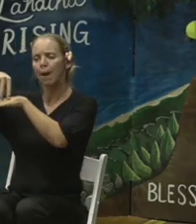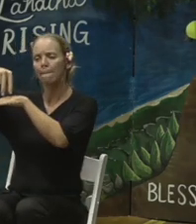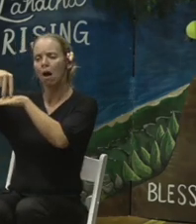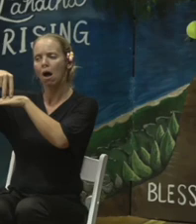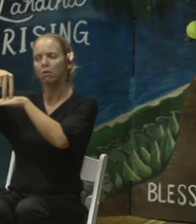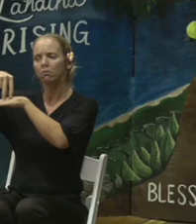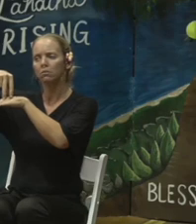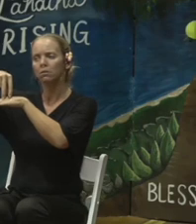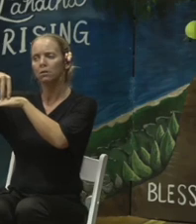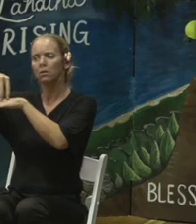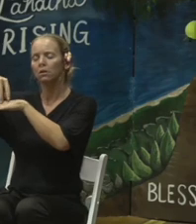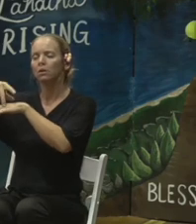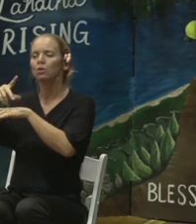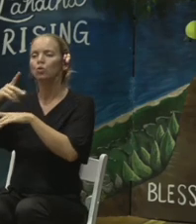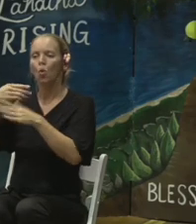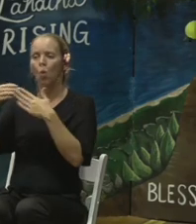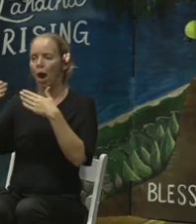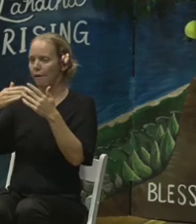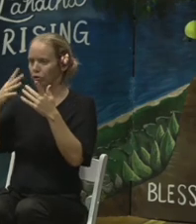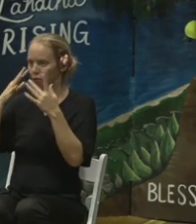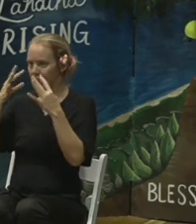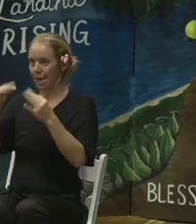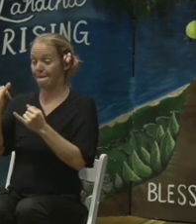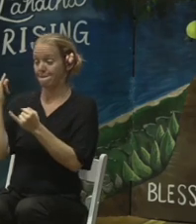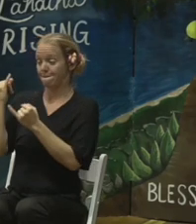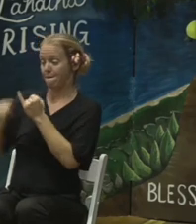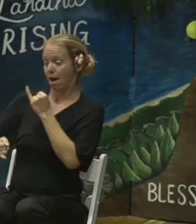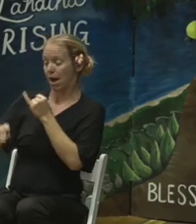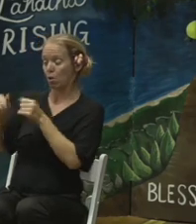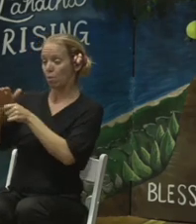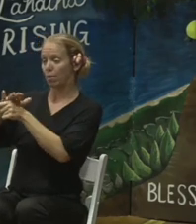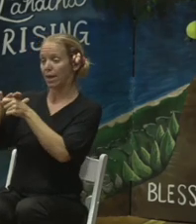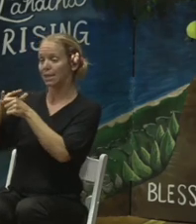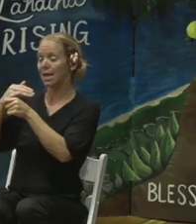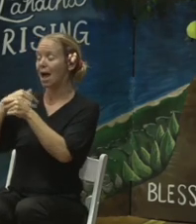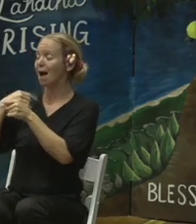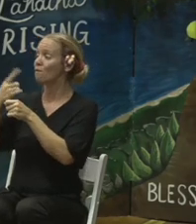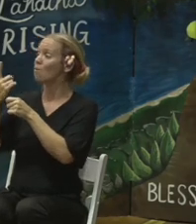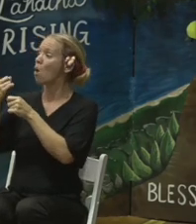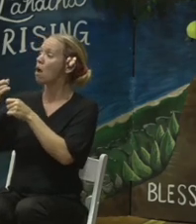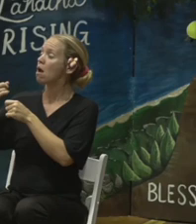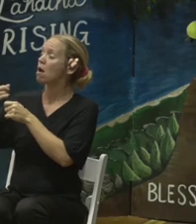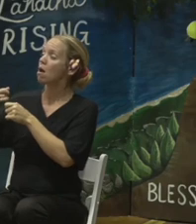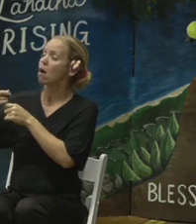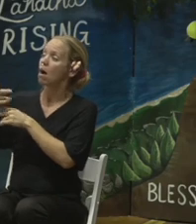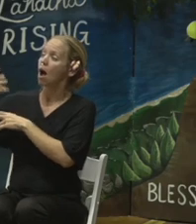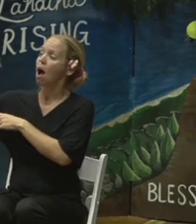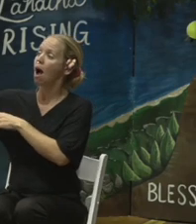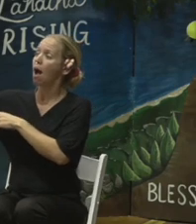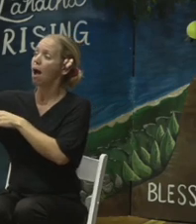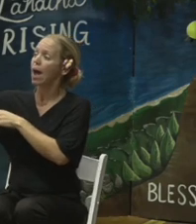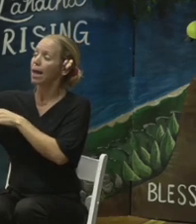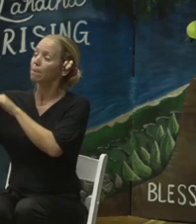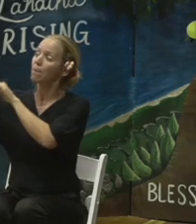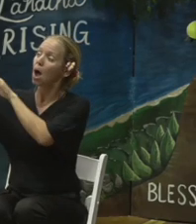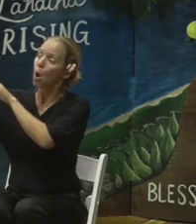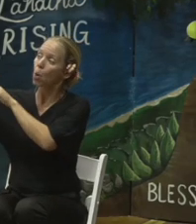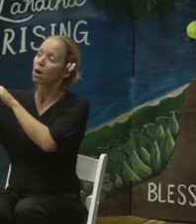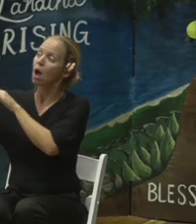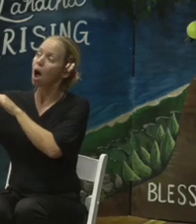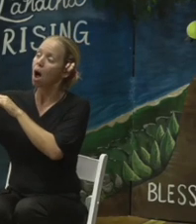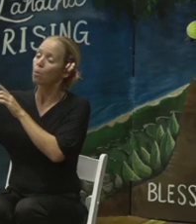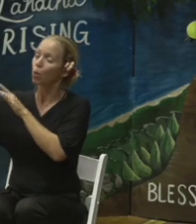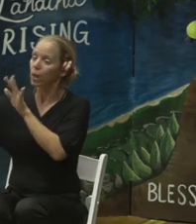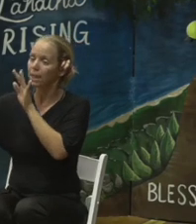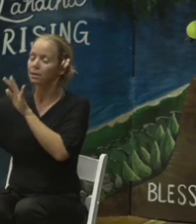disposition site, you would have one upwind, one downwind, and strategically placed around the site. The ones up